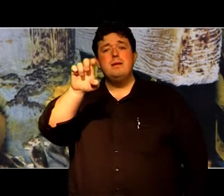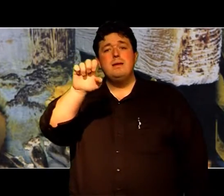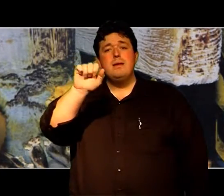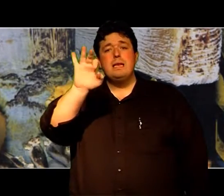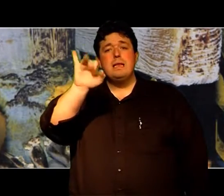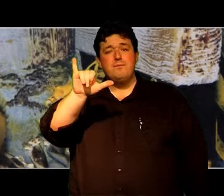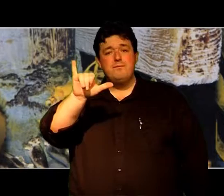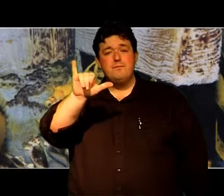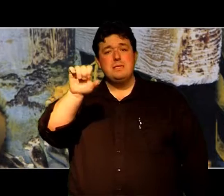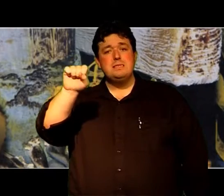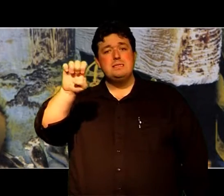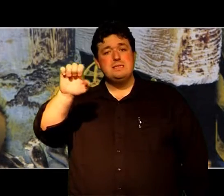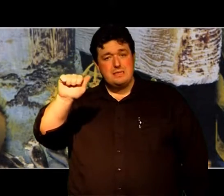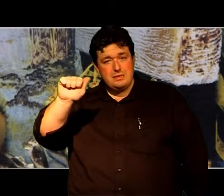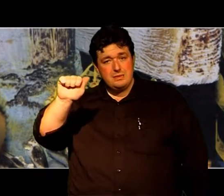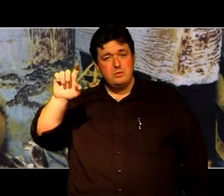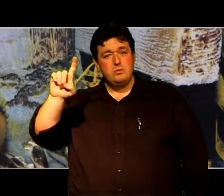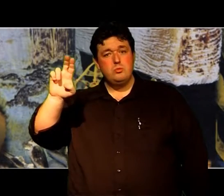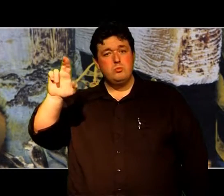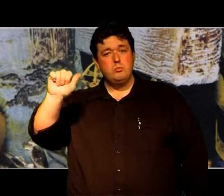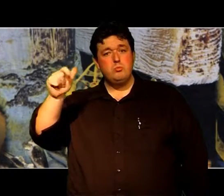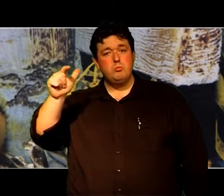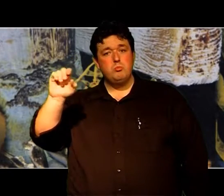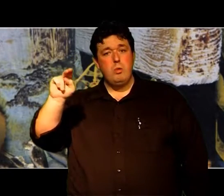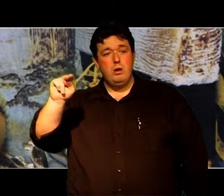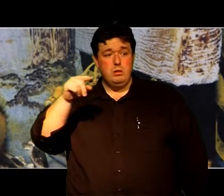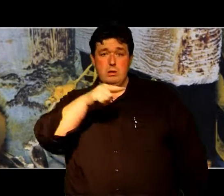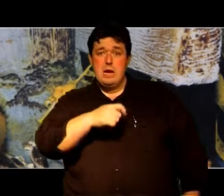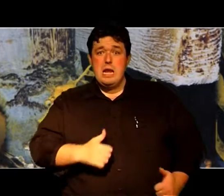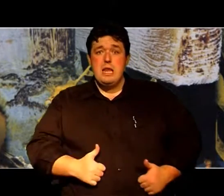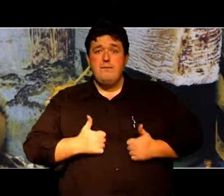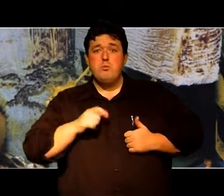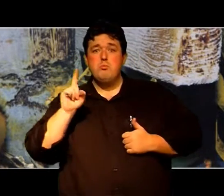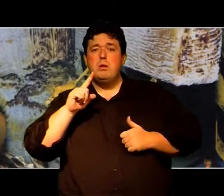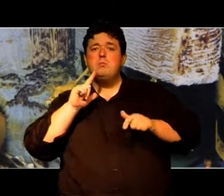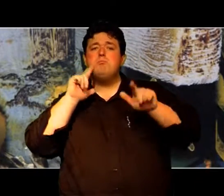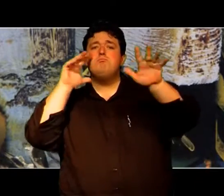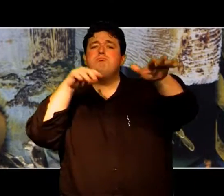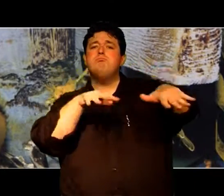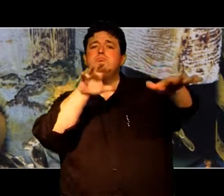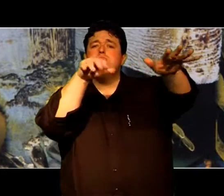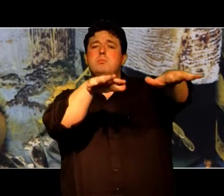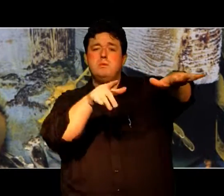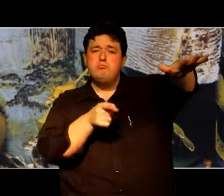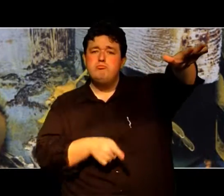This is called a leafy sea dragon It lives in the ocean